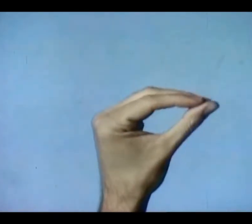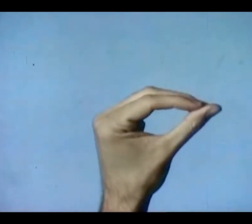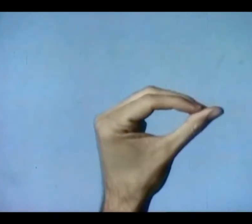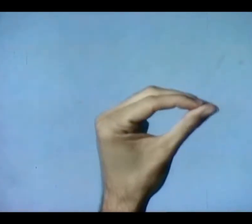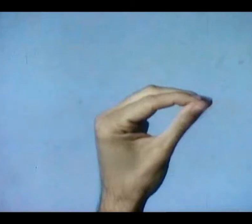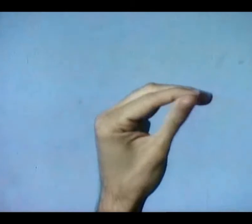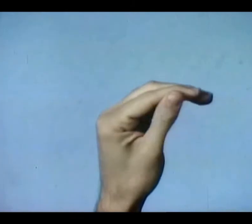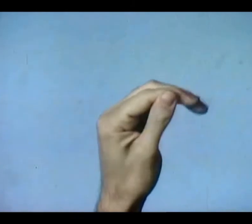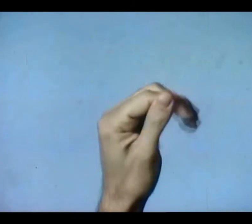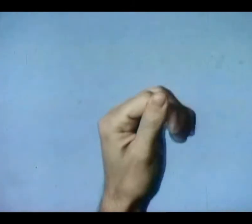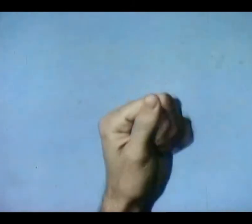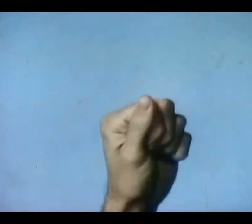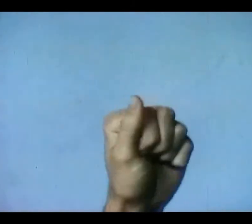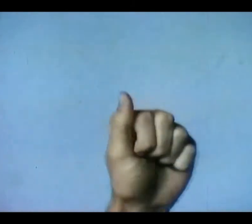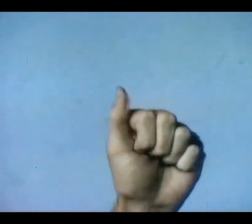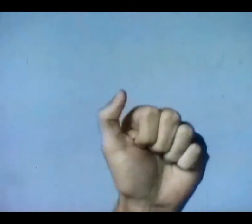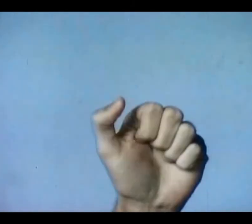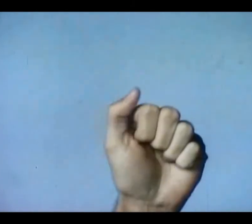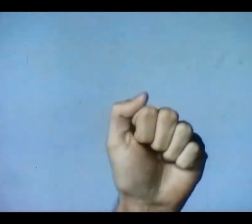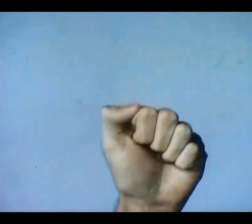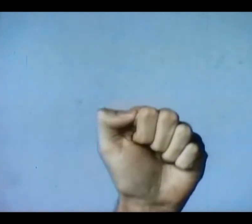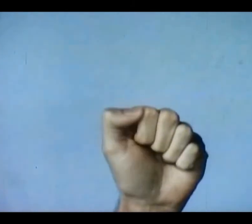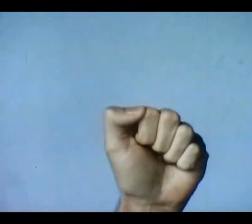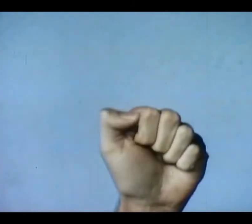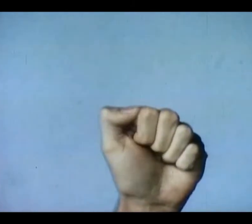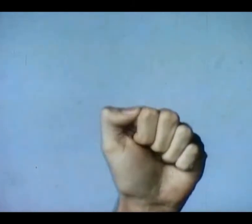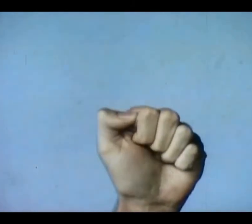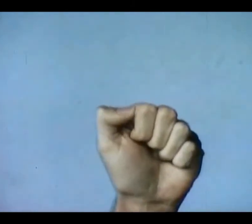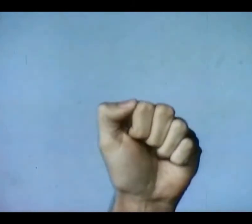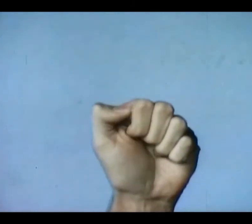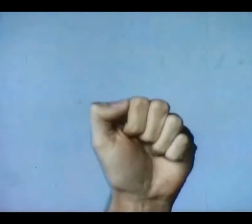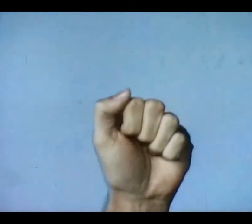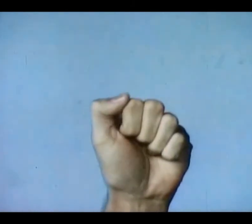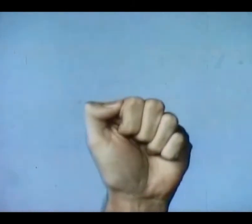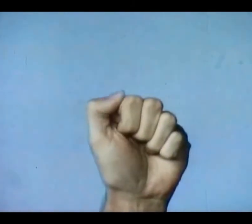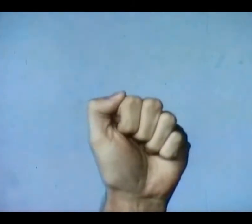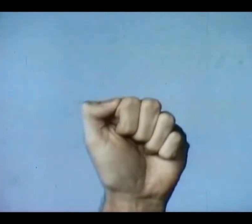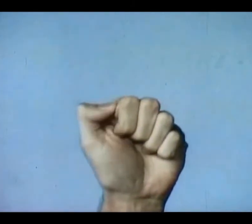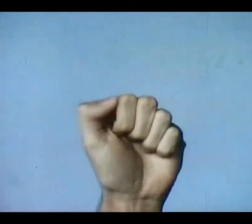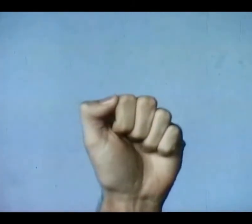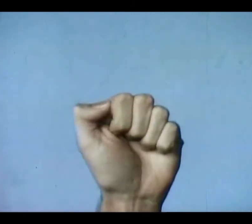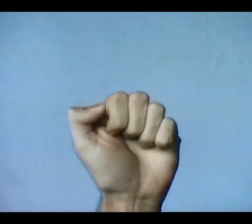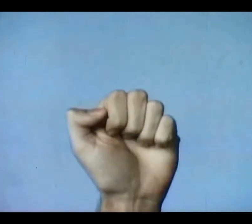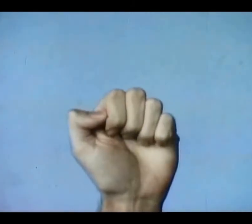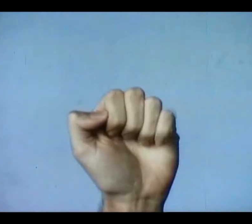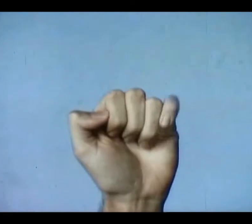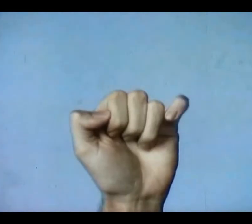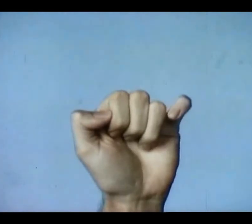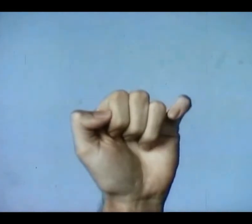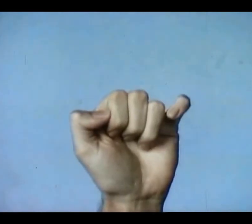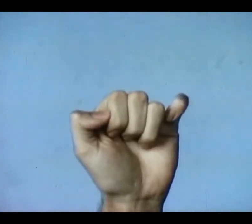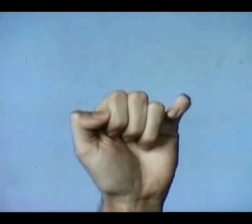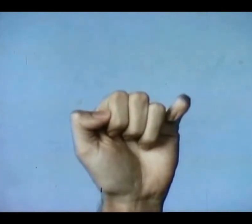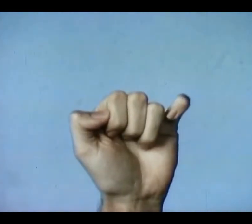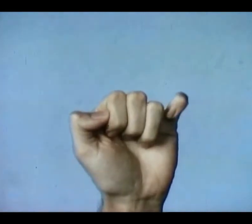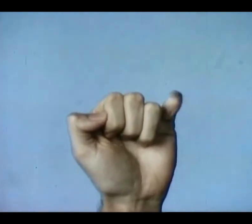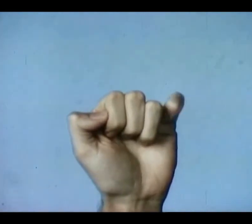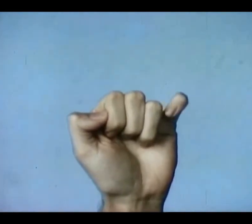and once when the hand was thinking about this very thing the little finger told the others about a way he had seen another hand make a